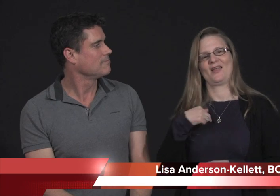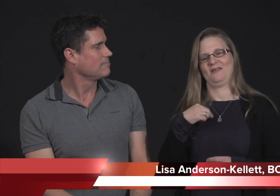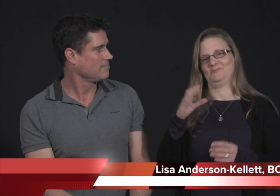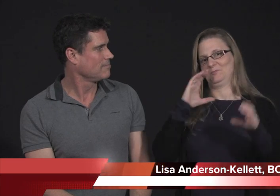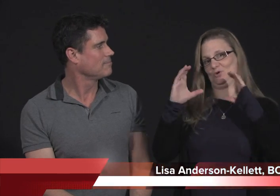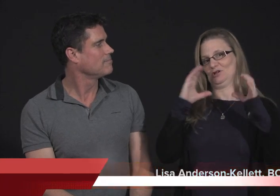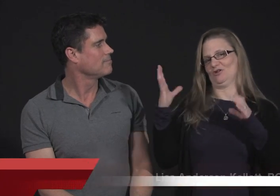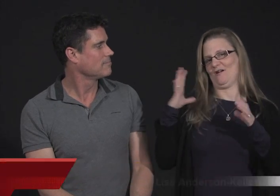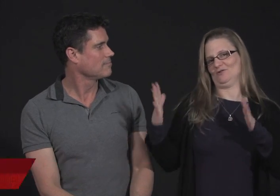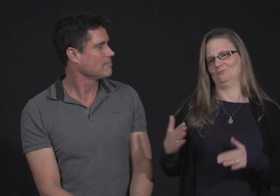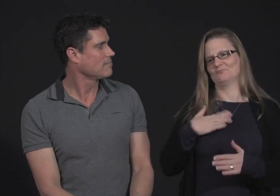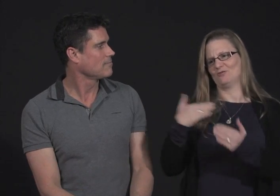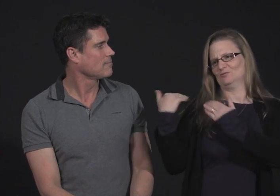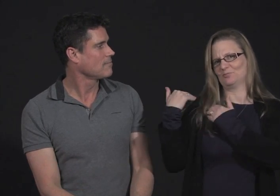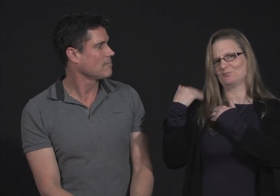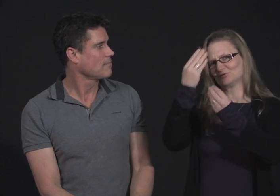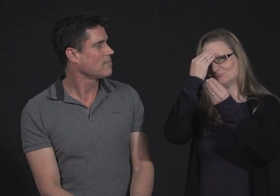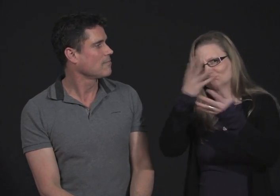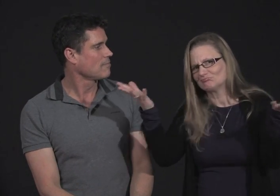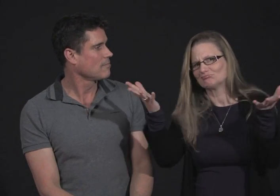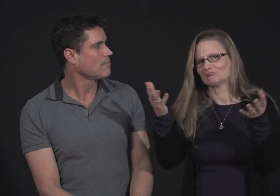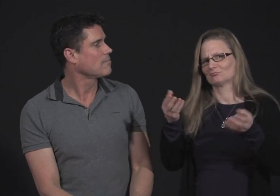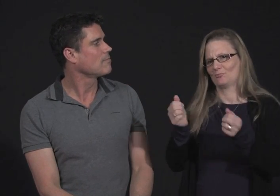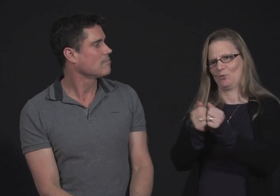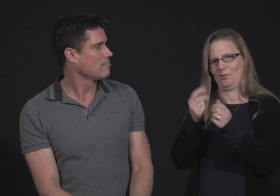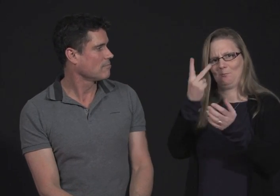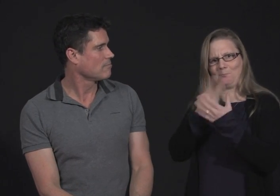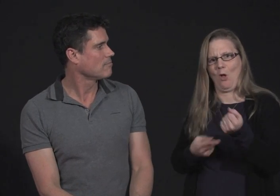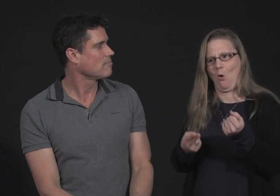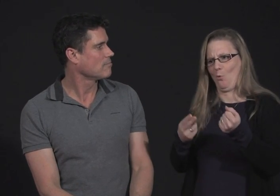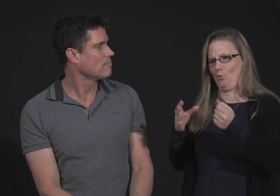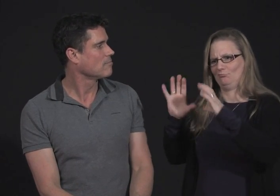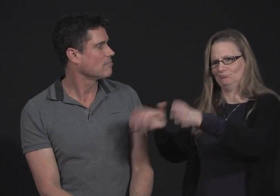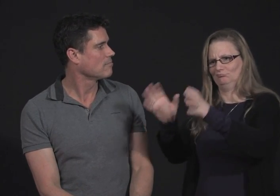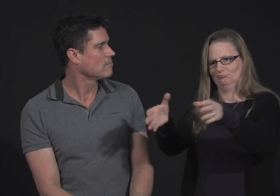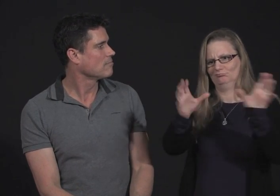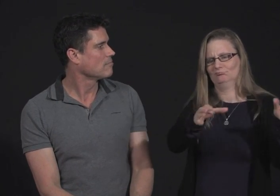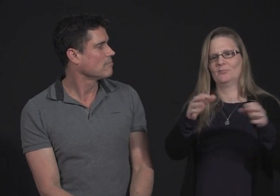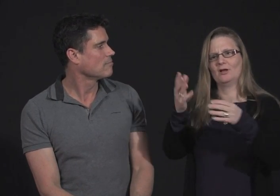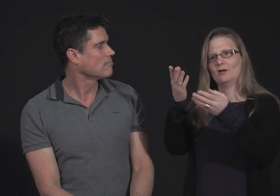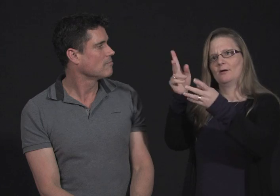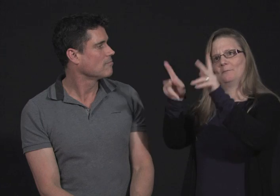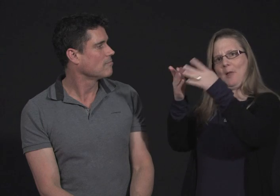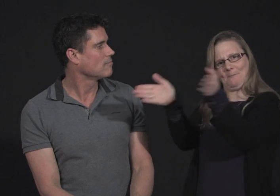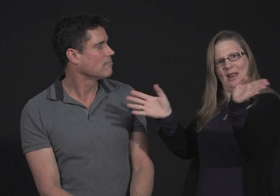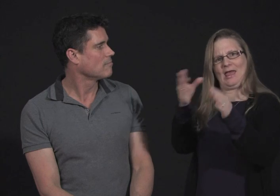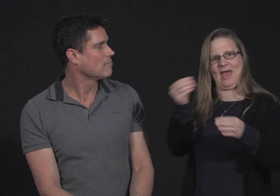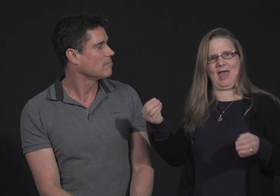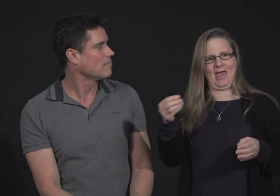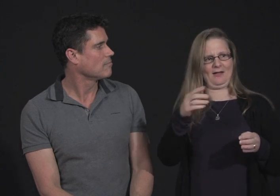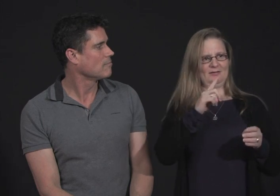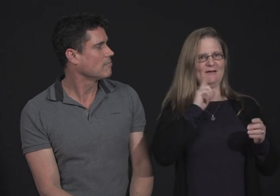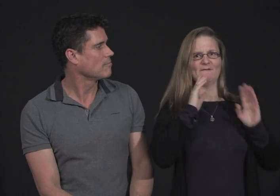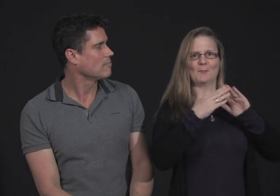communication officer responsible for disseminating information to both the public and the deaf community.